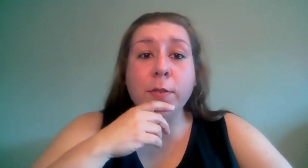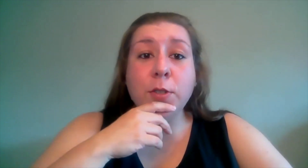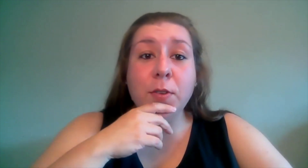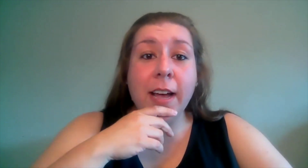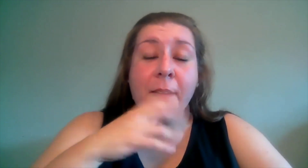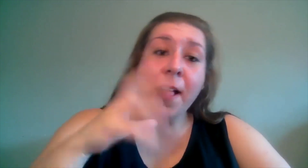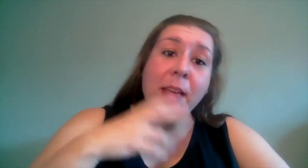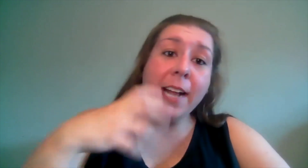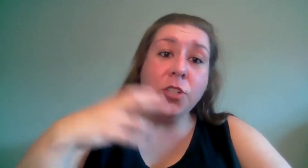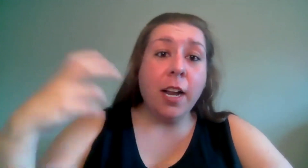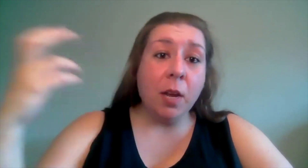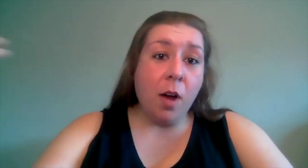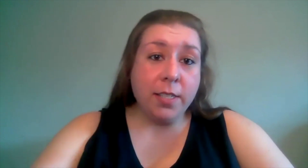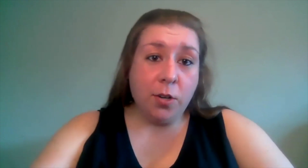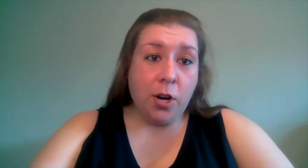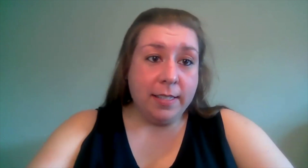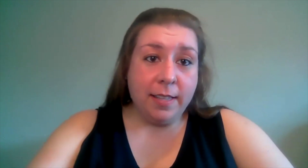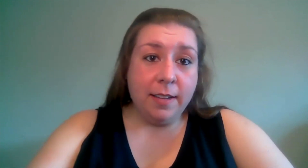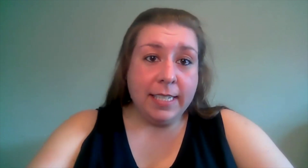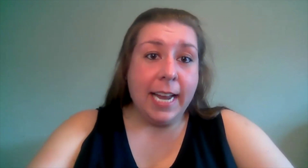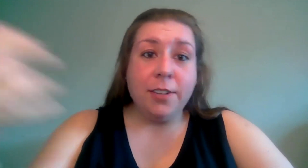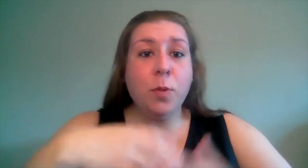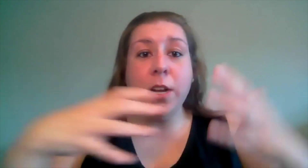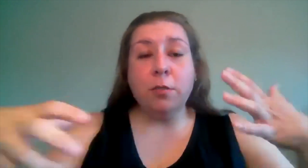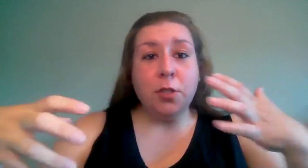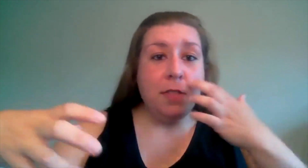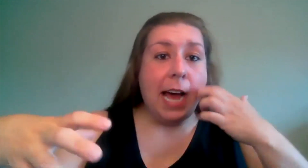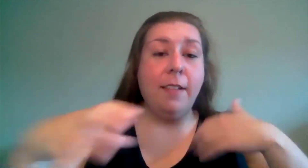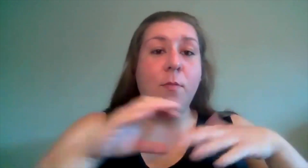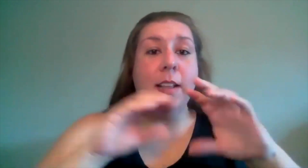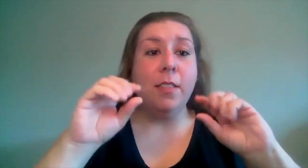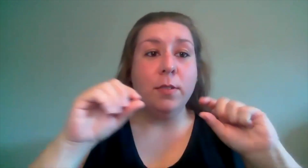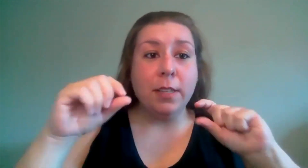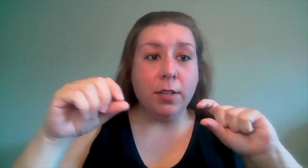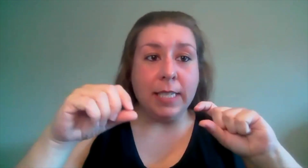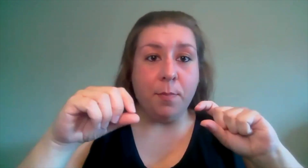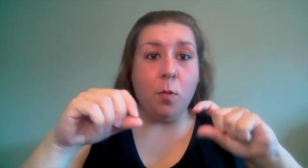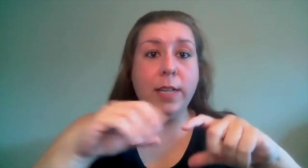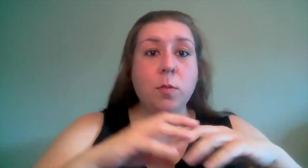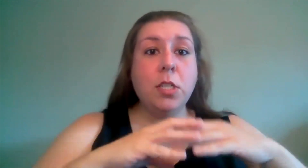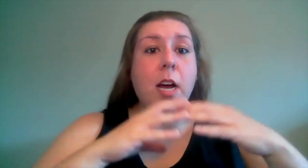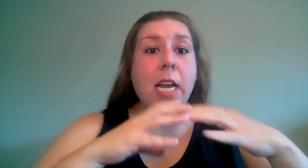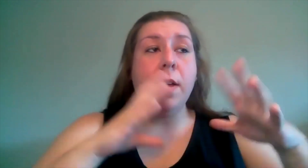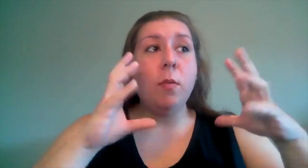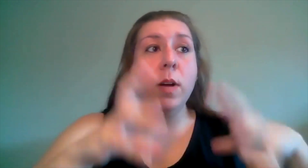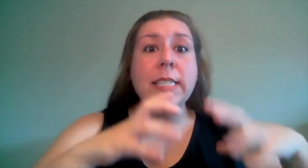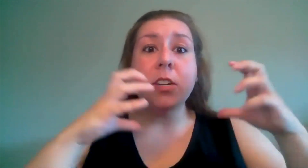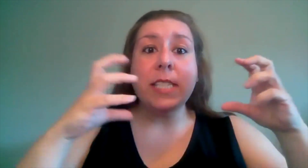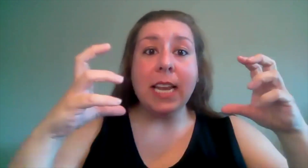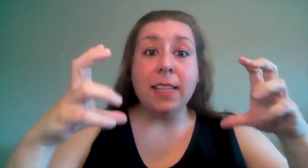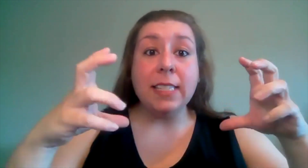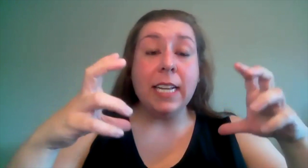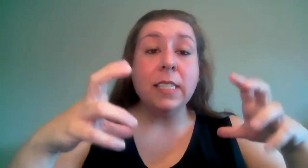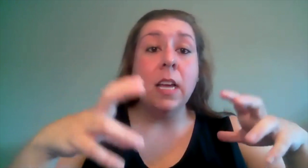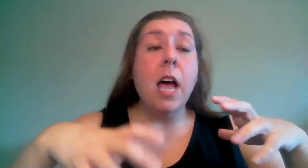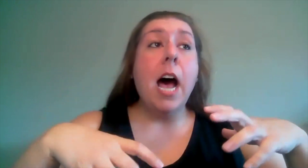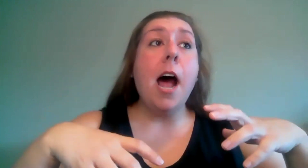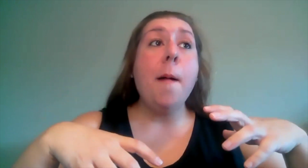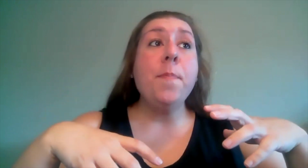don't do the and johnny walks across the stage we don't do that we those little simple ones we're talking about the ones that are setting the scenes um